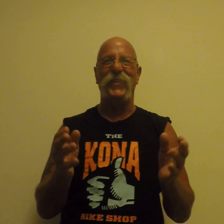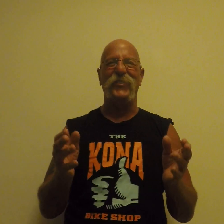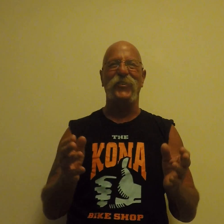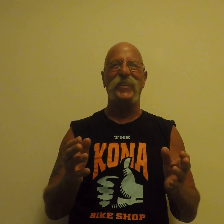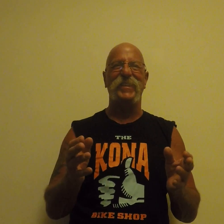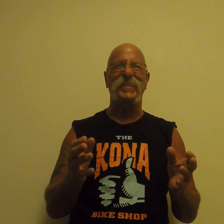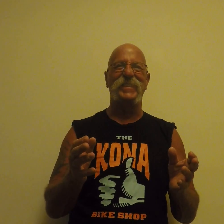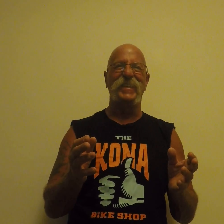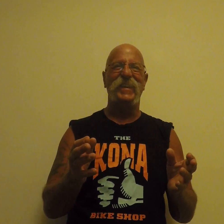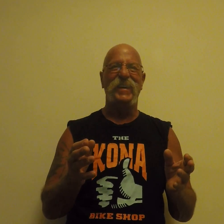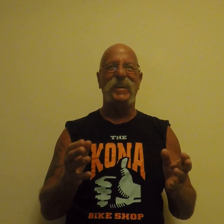you enjoyed this.